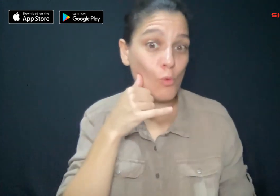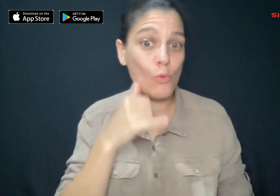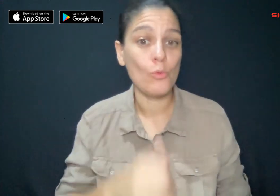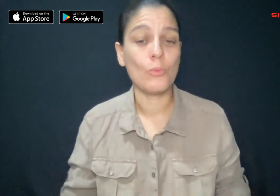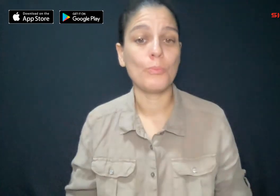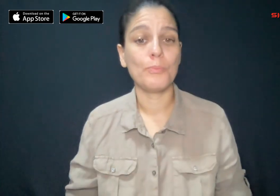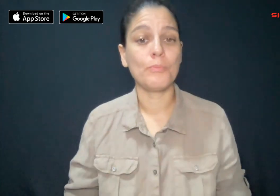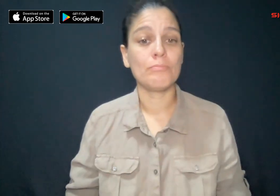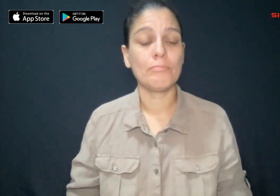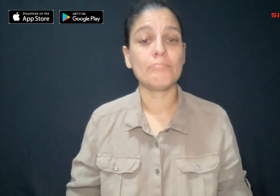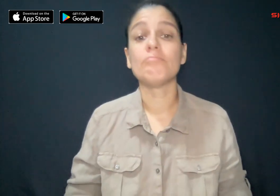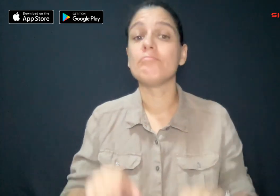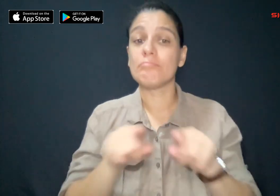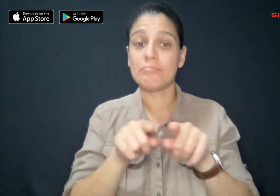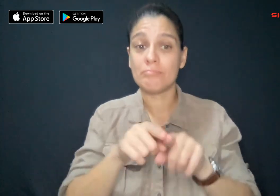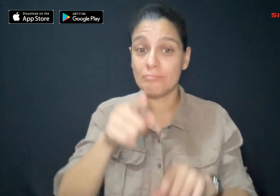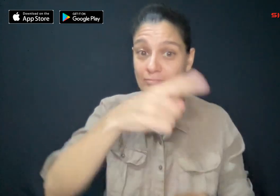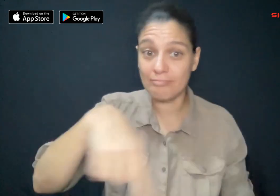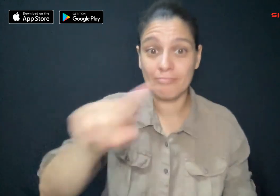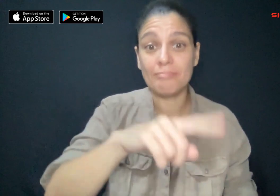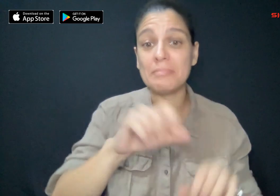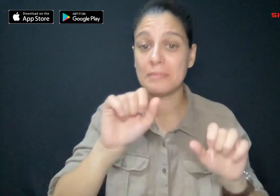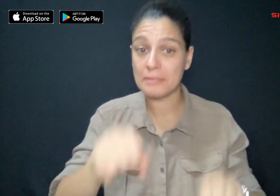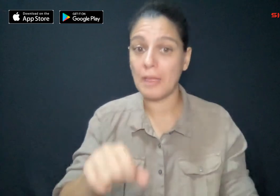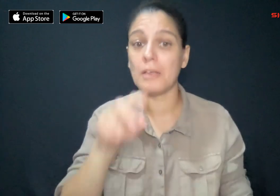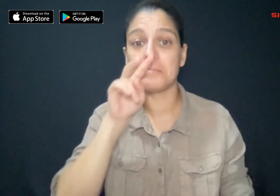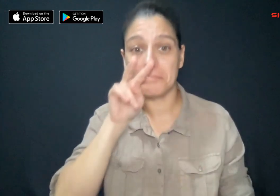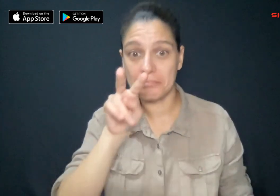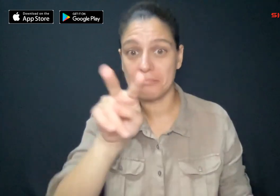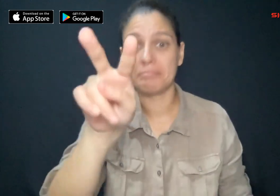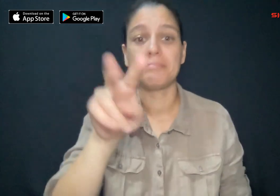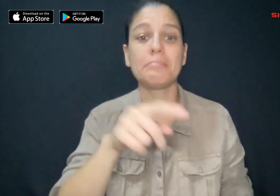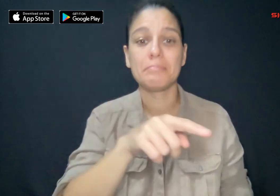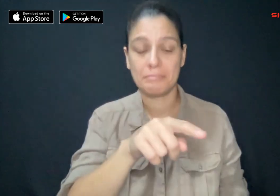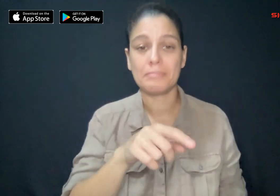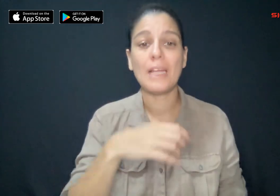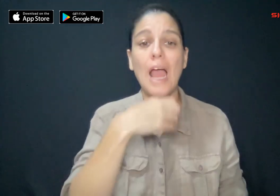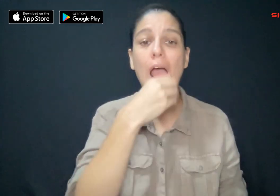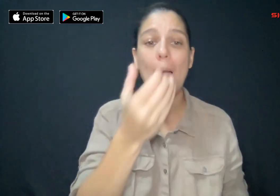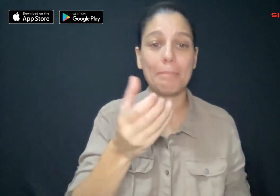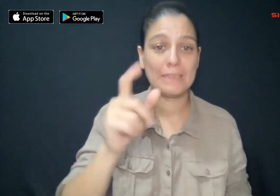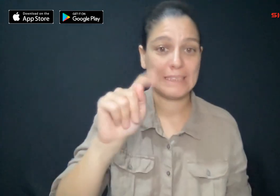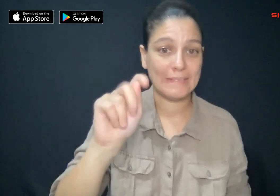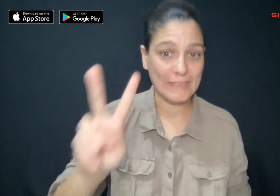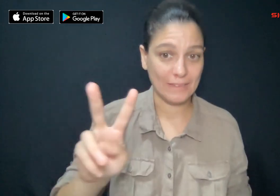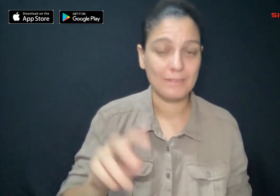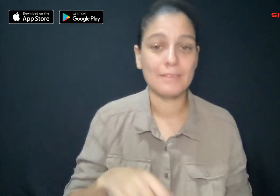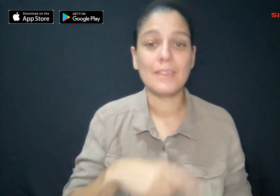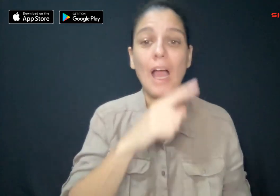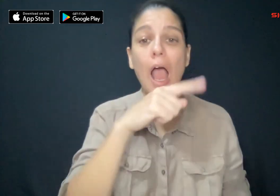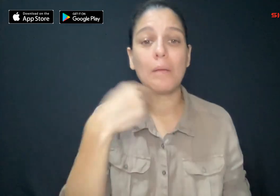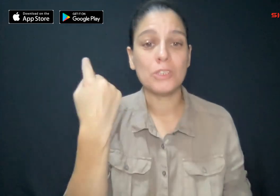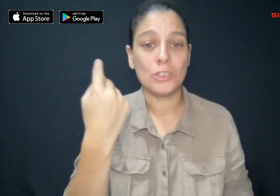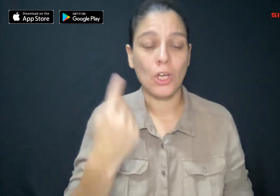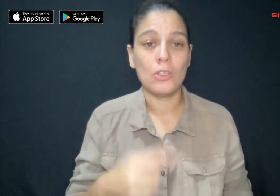And you can also watch on Apple TV, Amazon, and Roku.